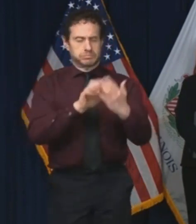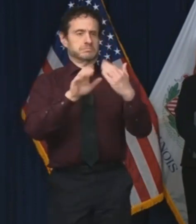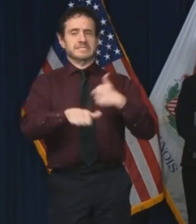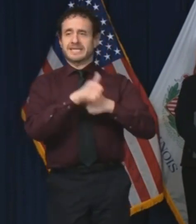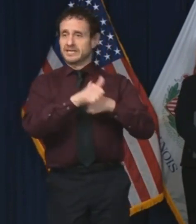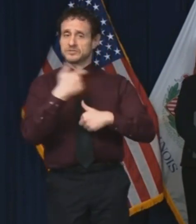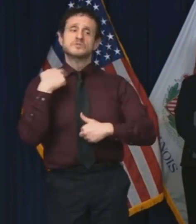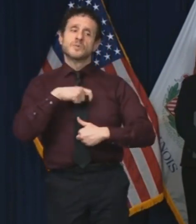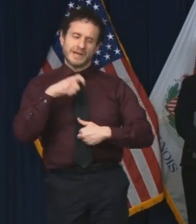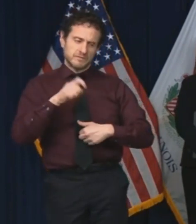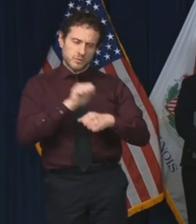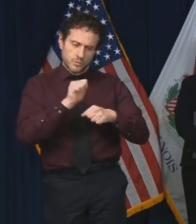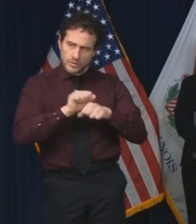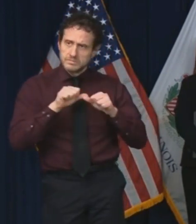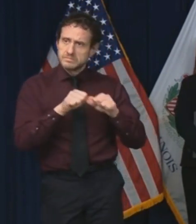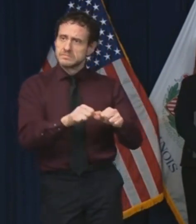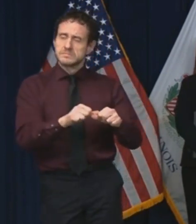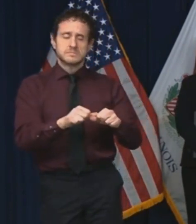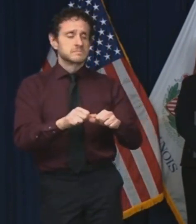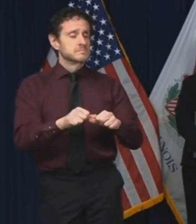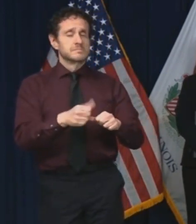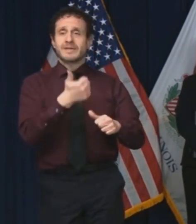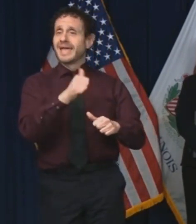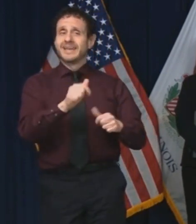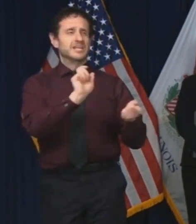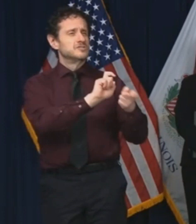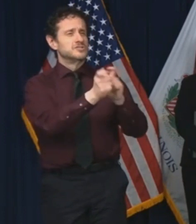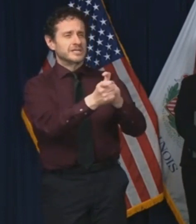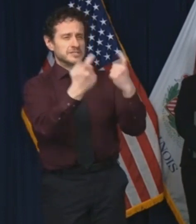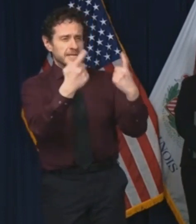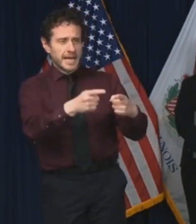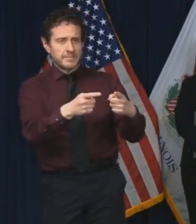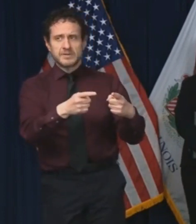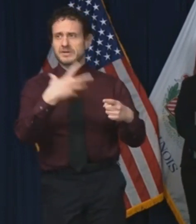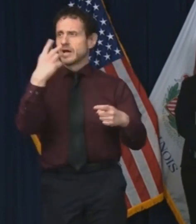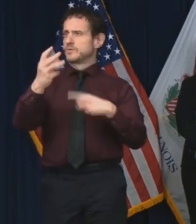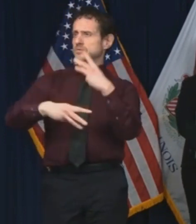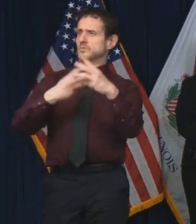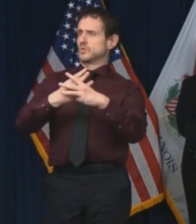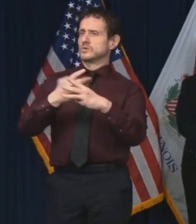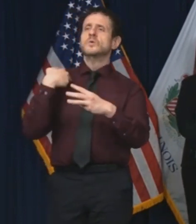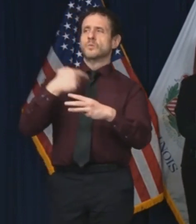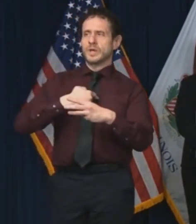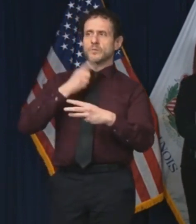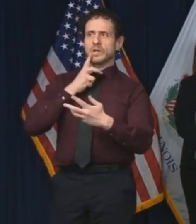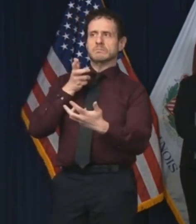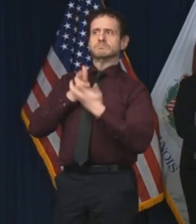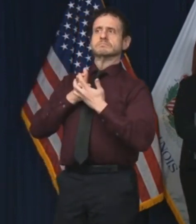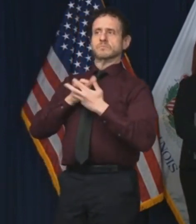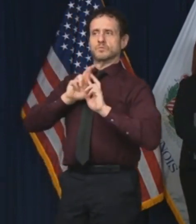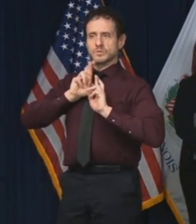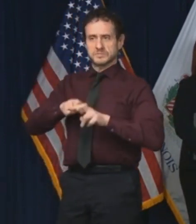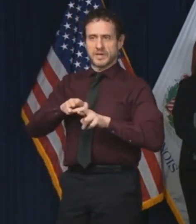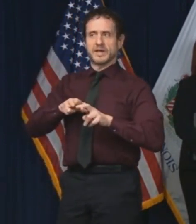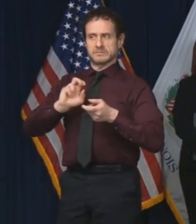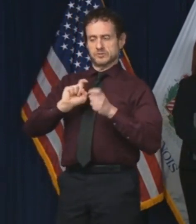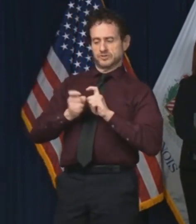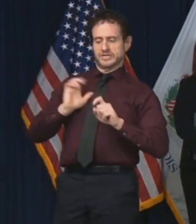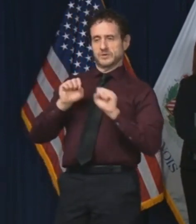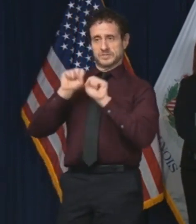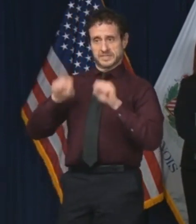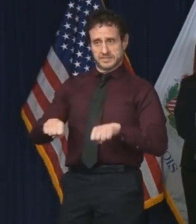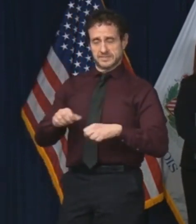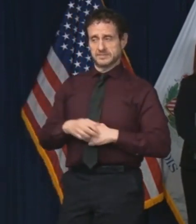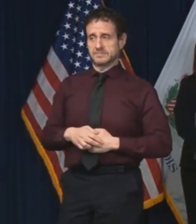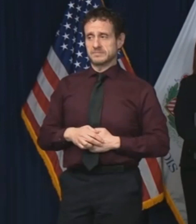DCFS will keep adapting and responding to changing nature of this crisis. And with this action we must all take